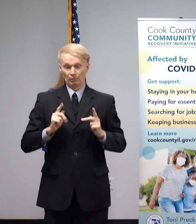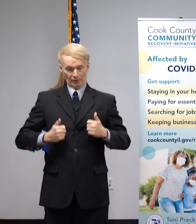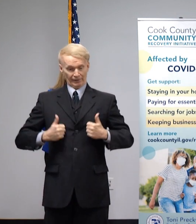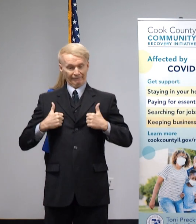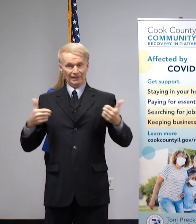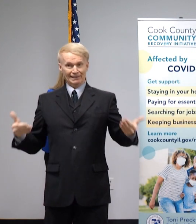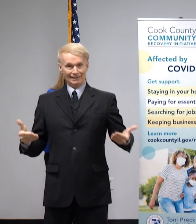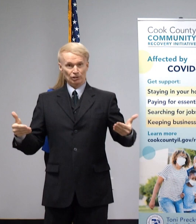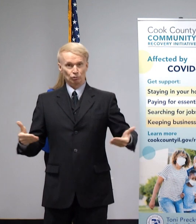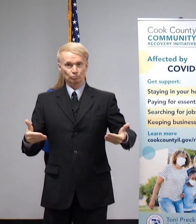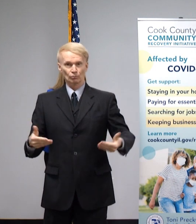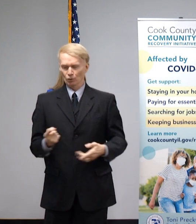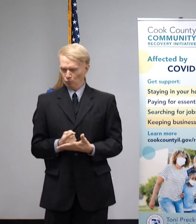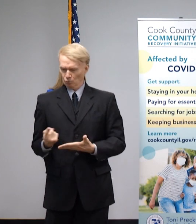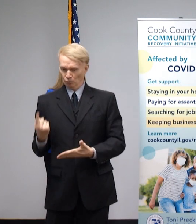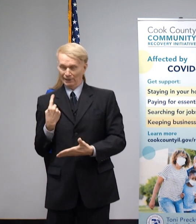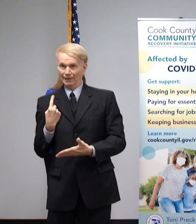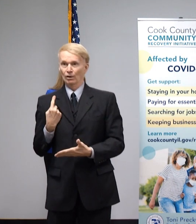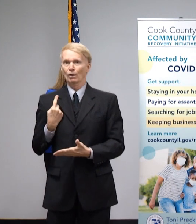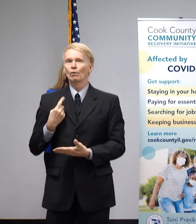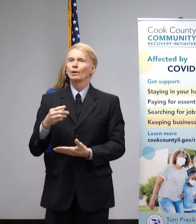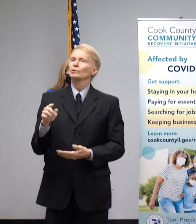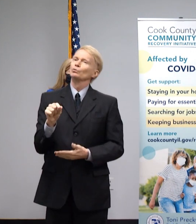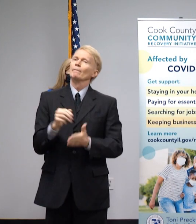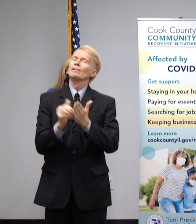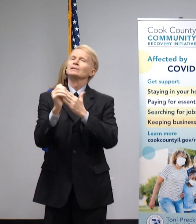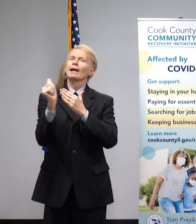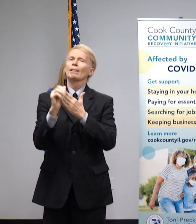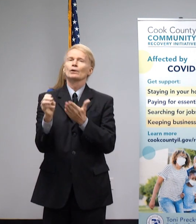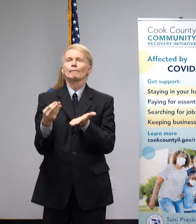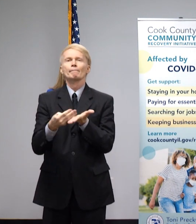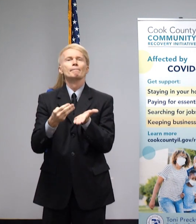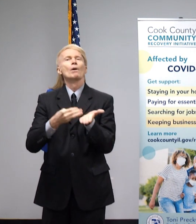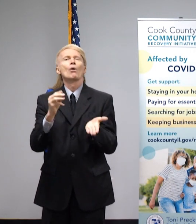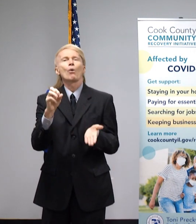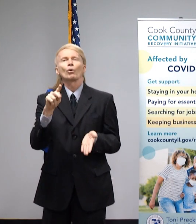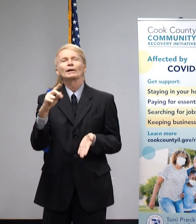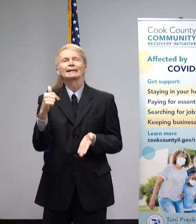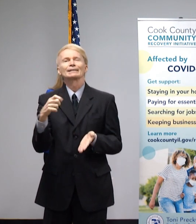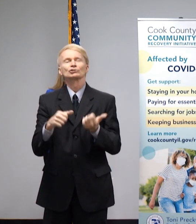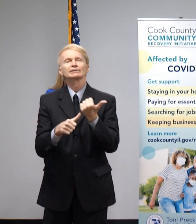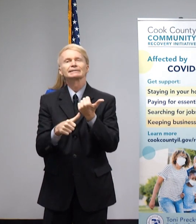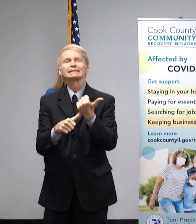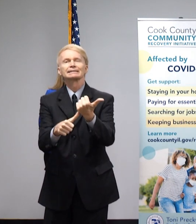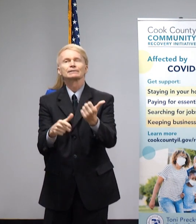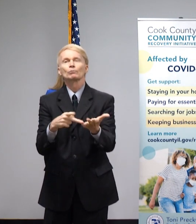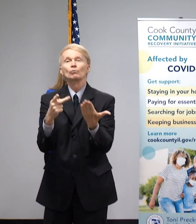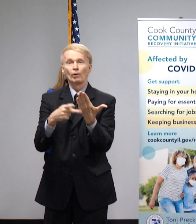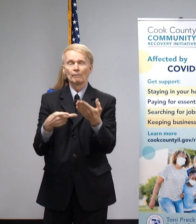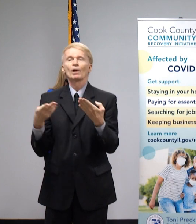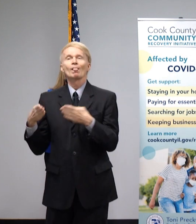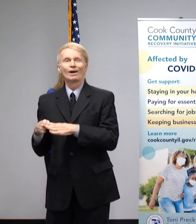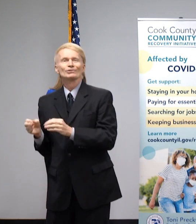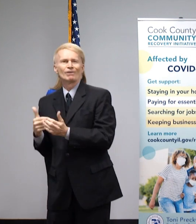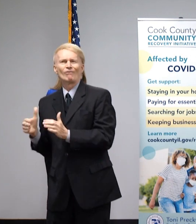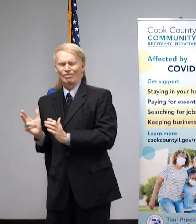our $20 million mortgage assistance program closed with more than 3,000 applications for assistance.